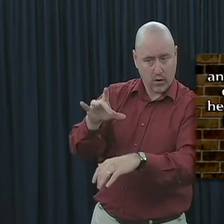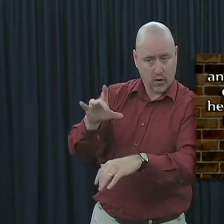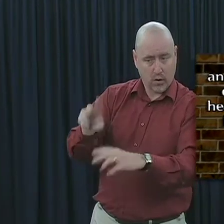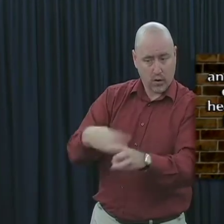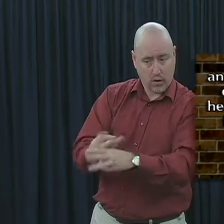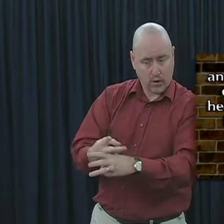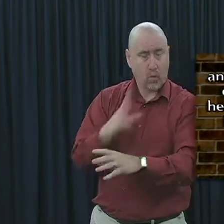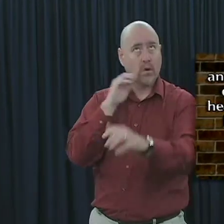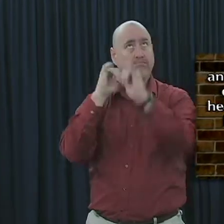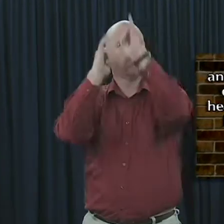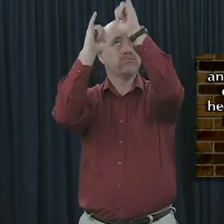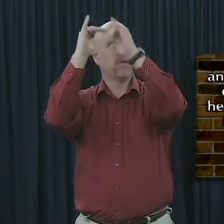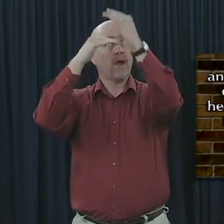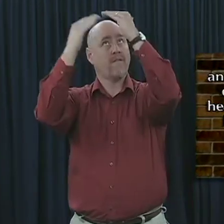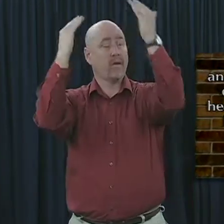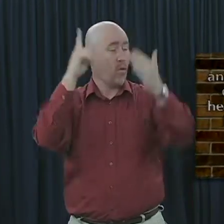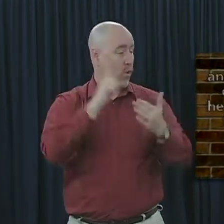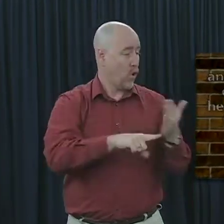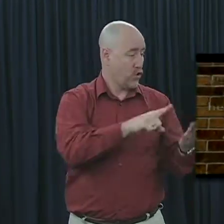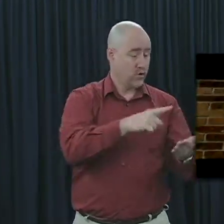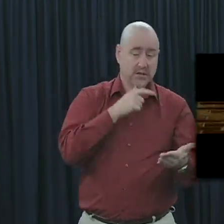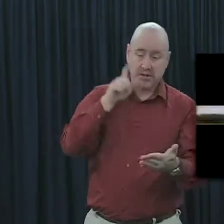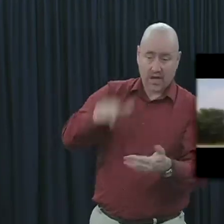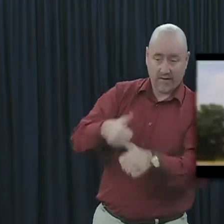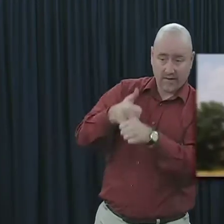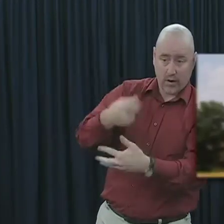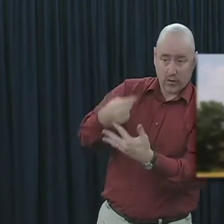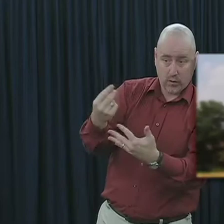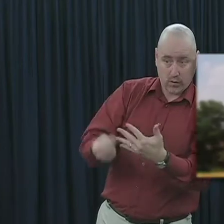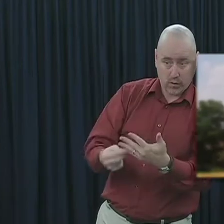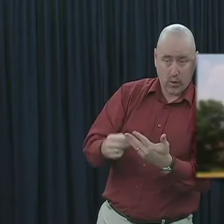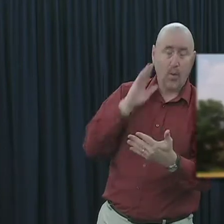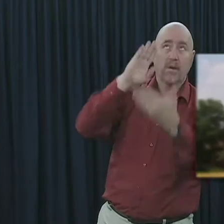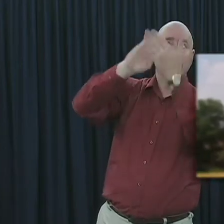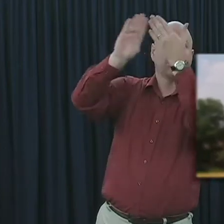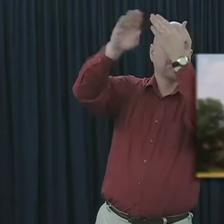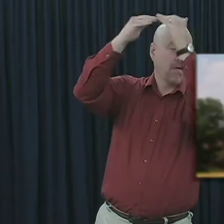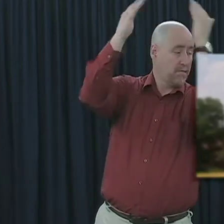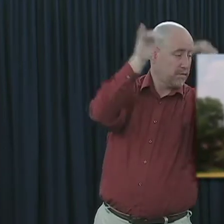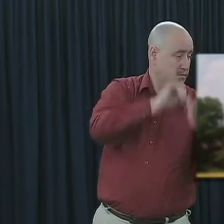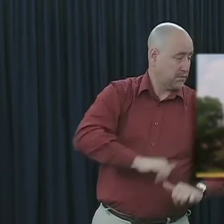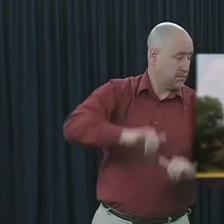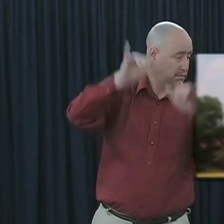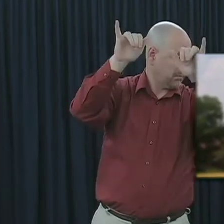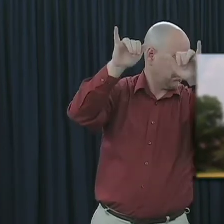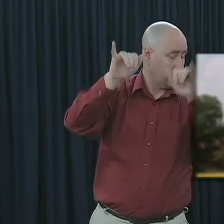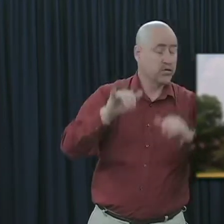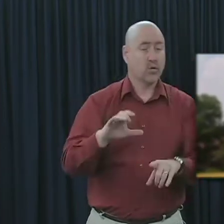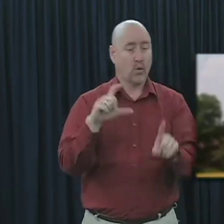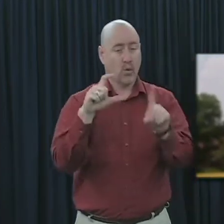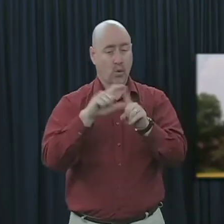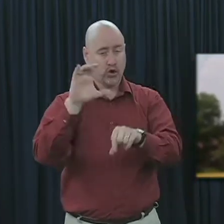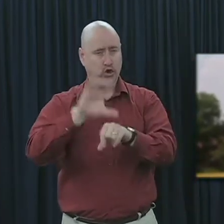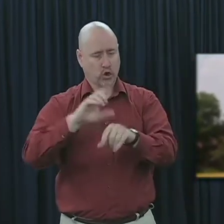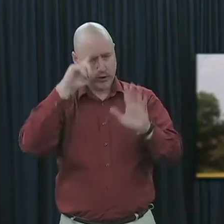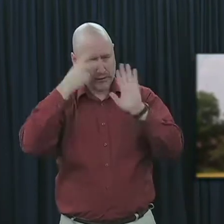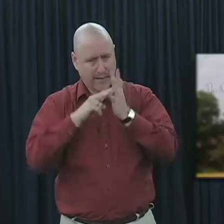you loose on earth will be loosed in heaven. In discovering the meaning of the word church, let's notice first of all